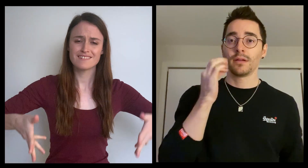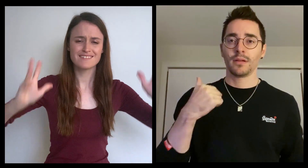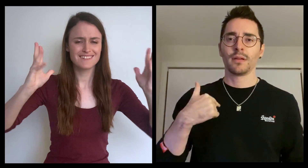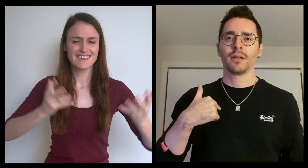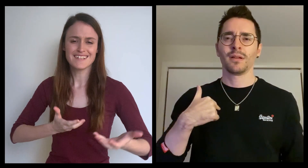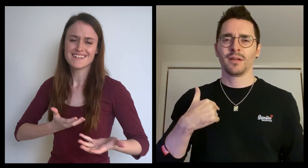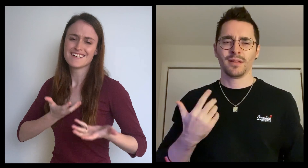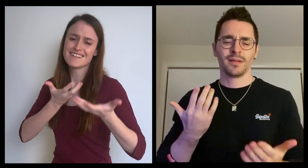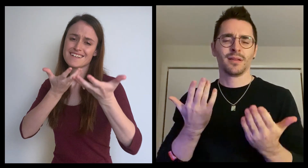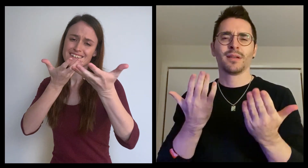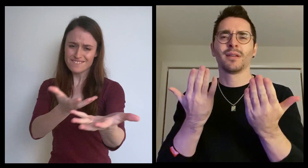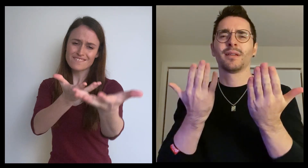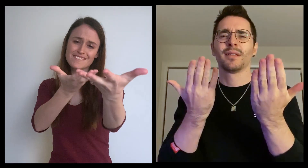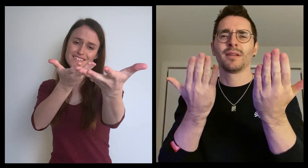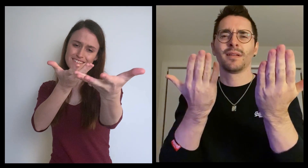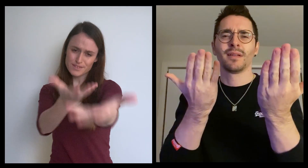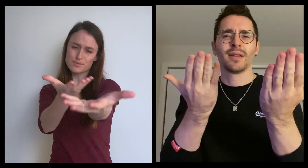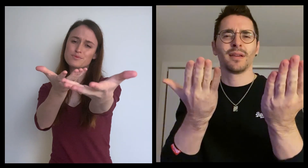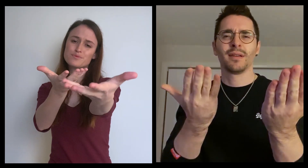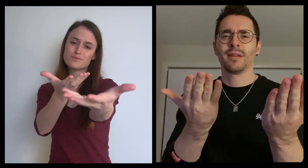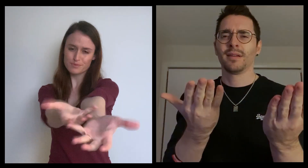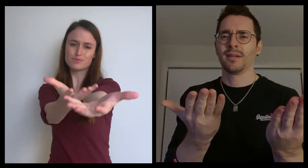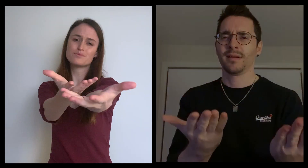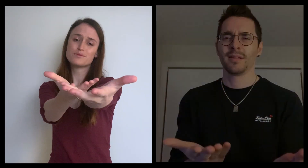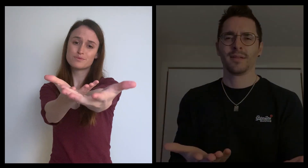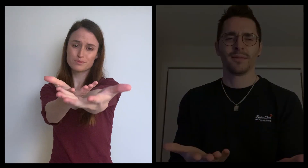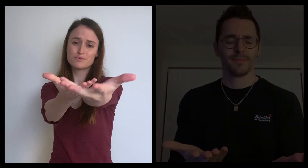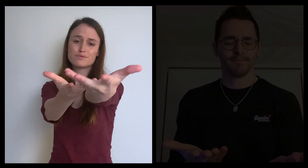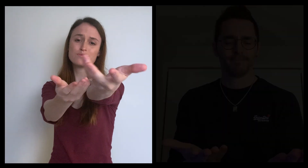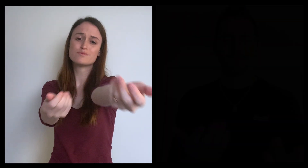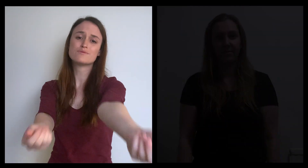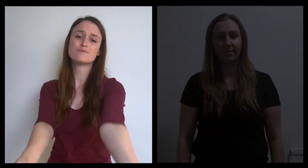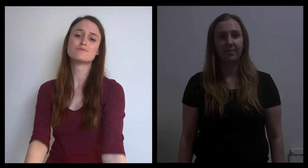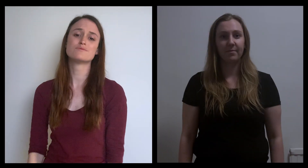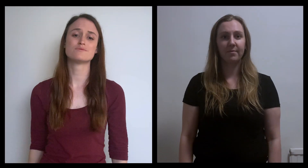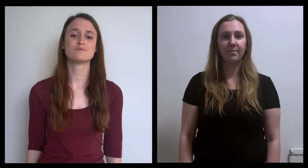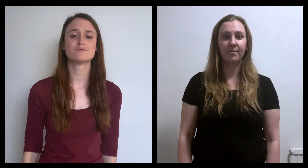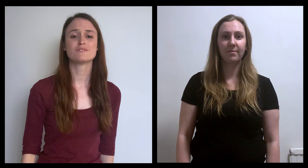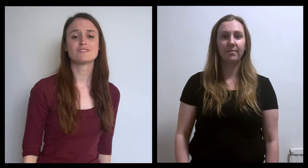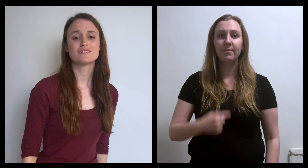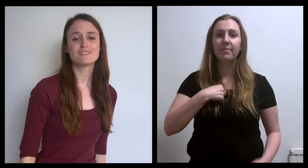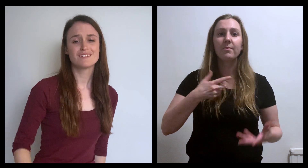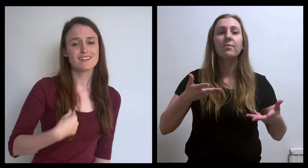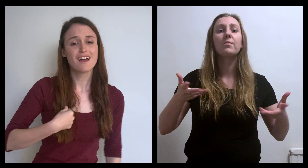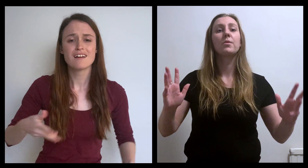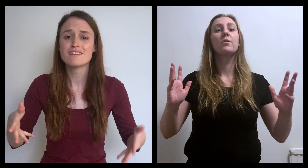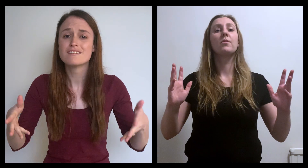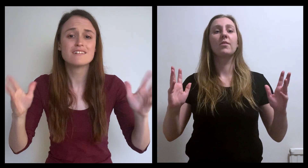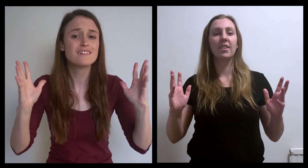you all I am I can do it